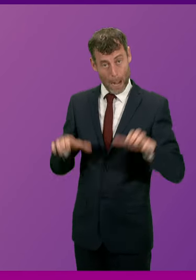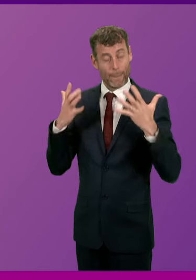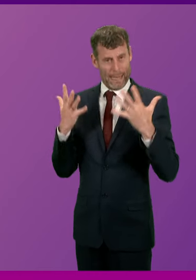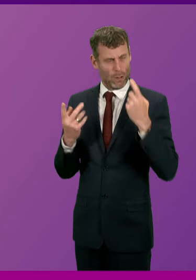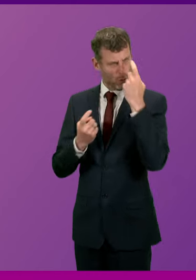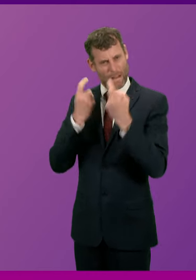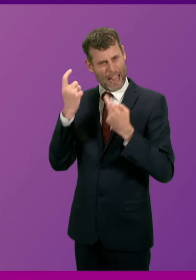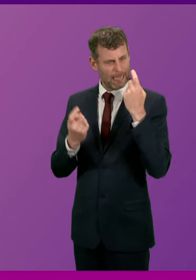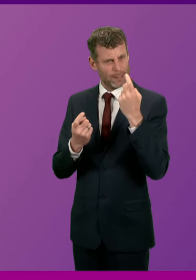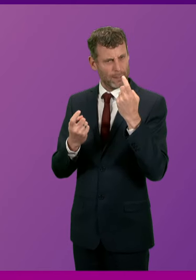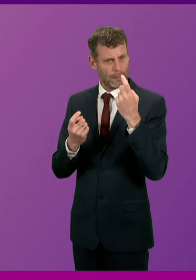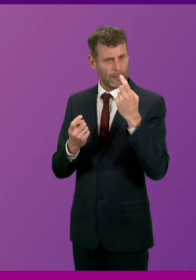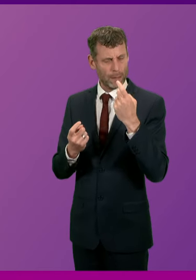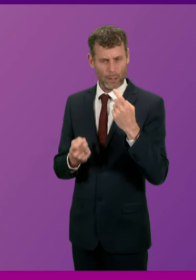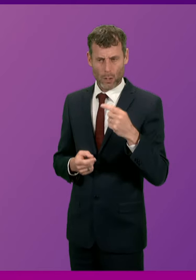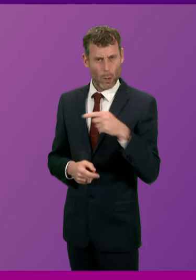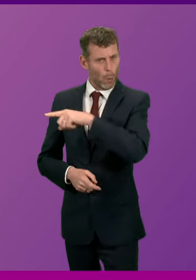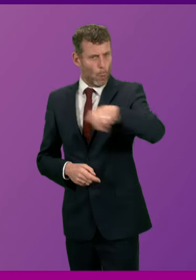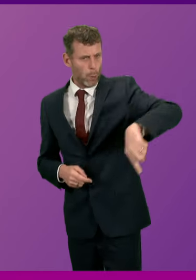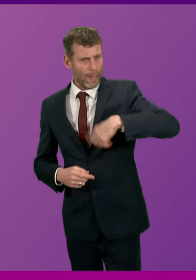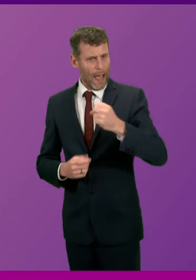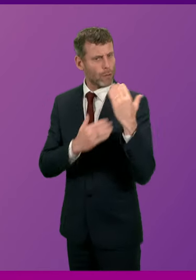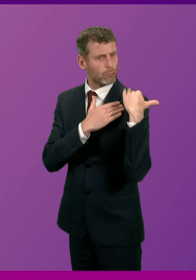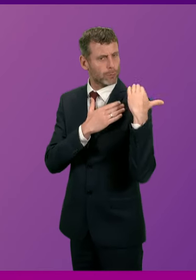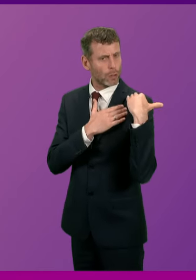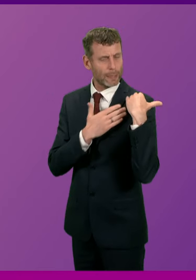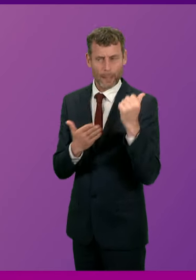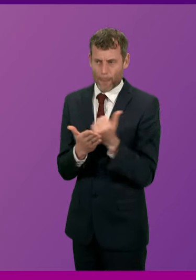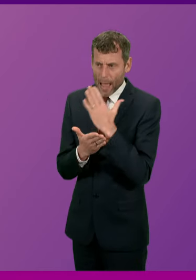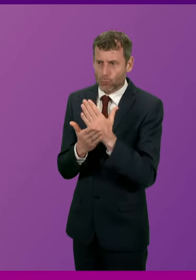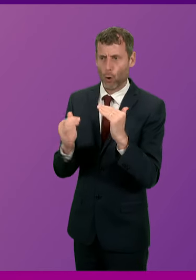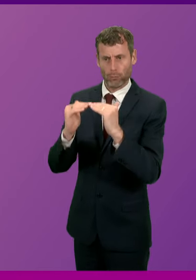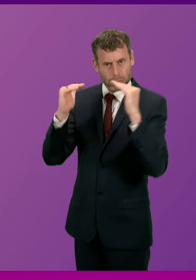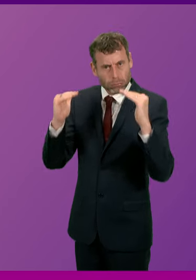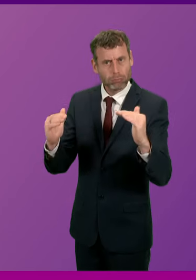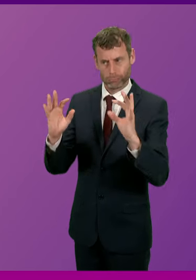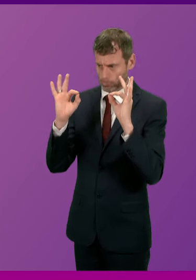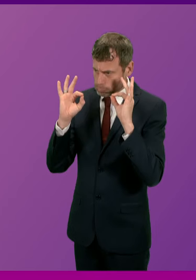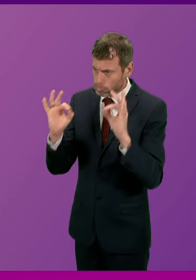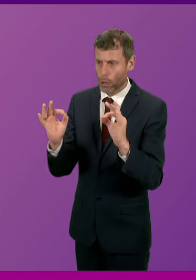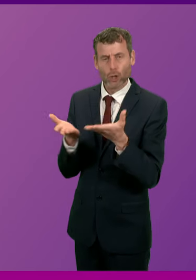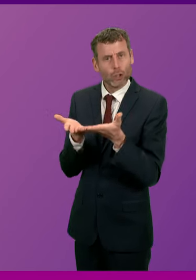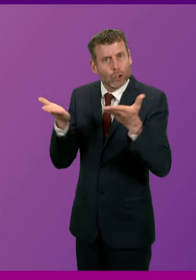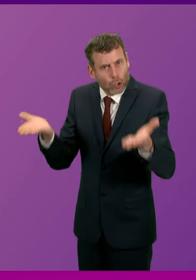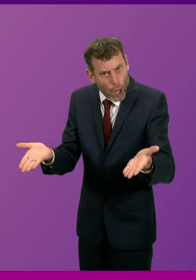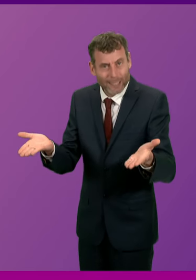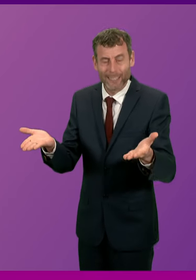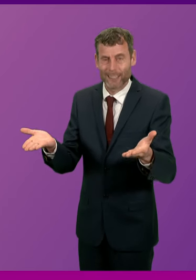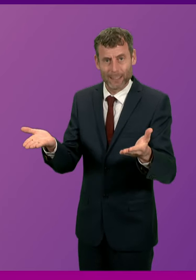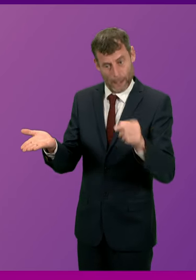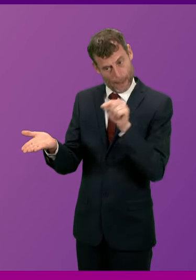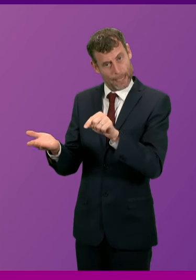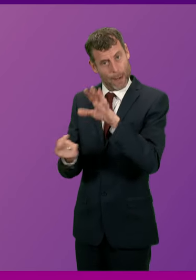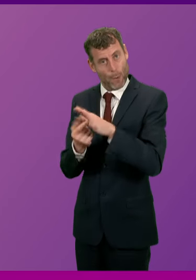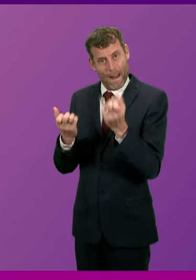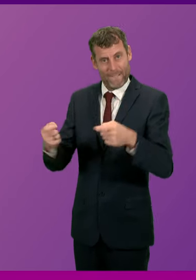how it exercises its responsibilities in accordance with the principles of natural justice, which I am glad that